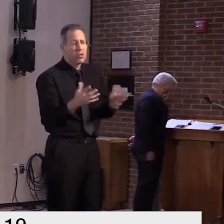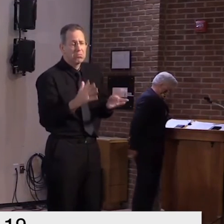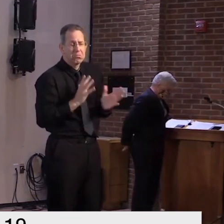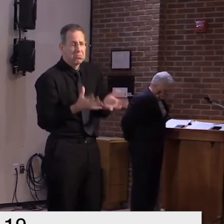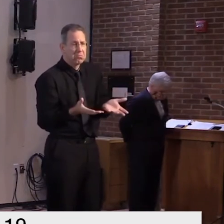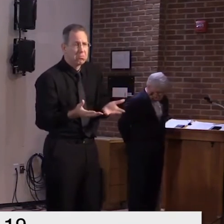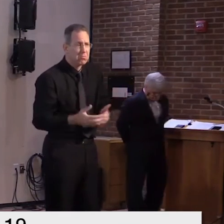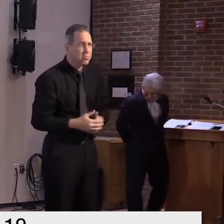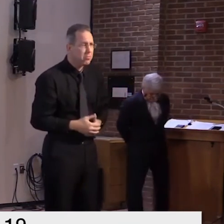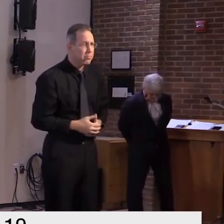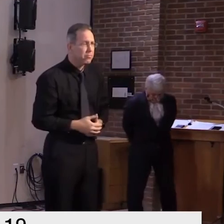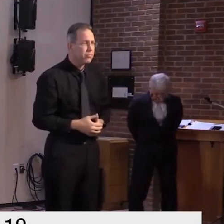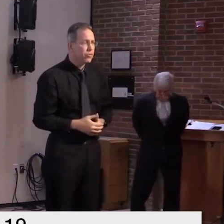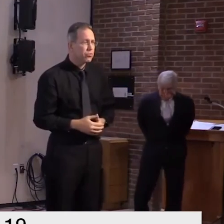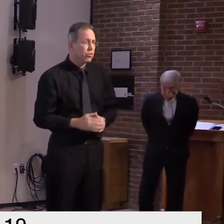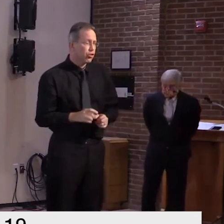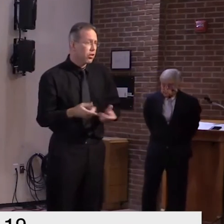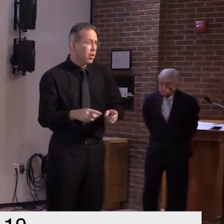thank you very much